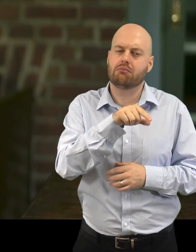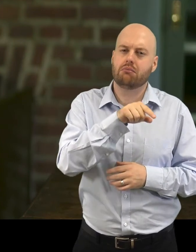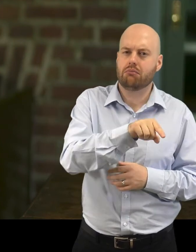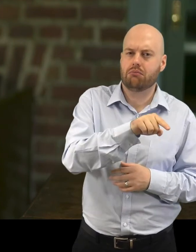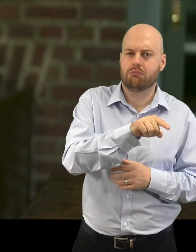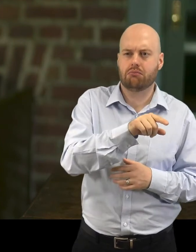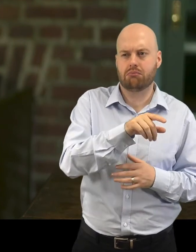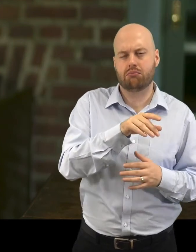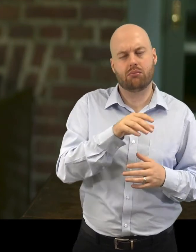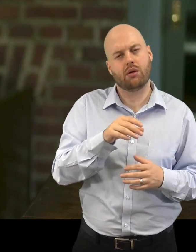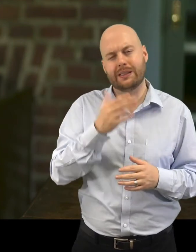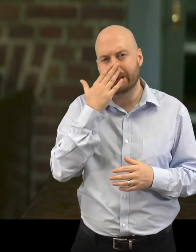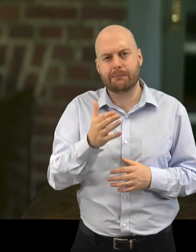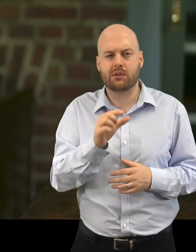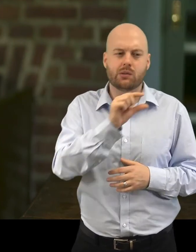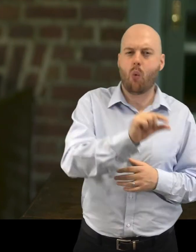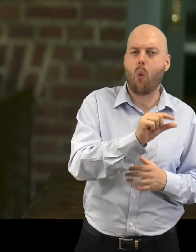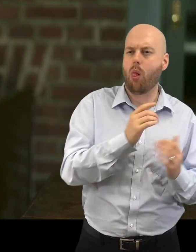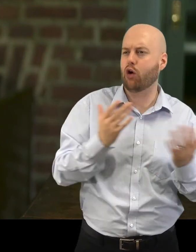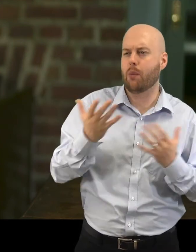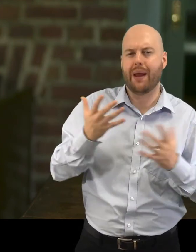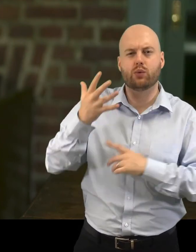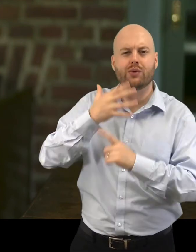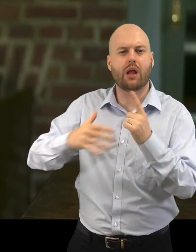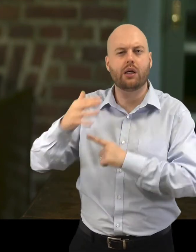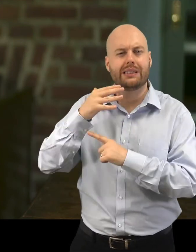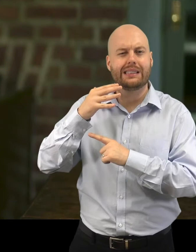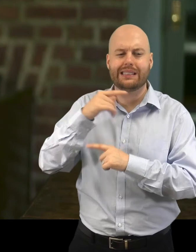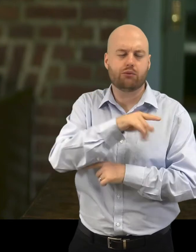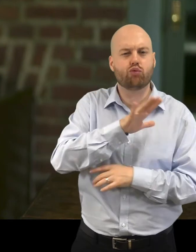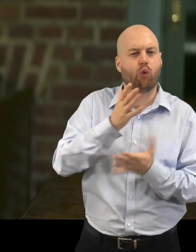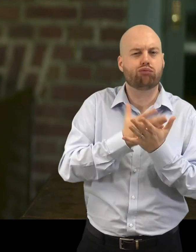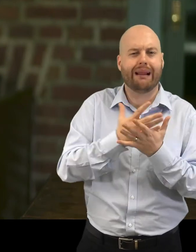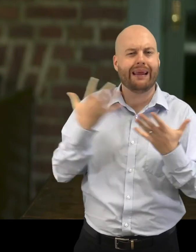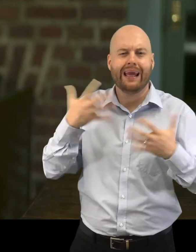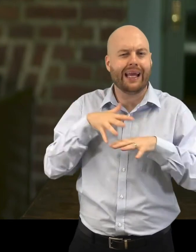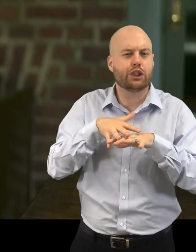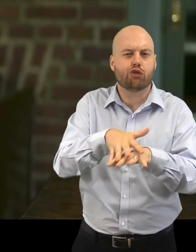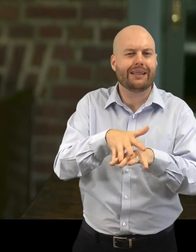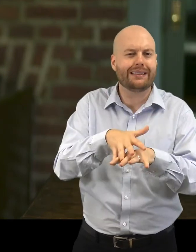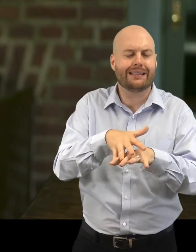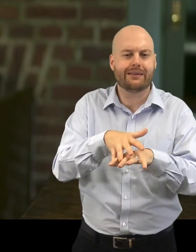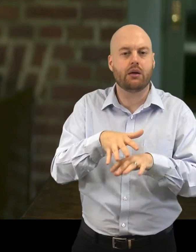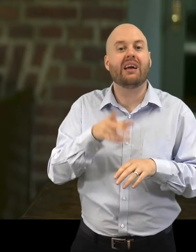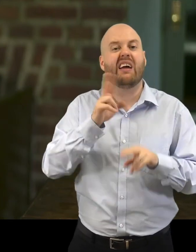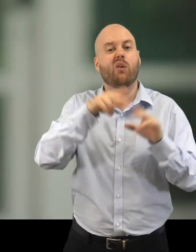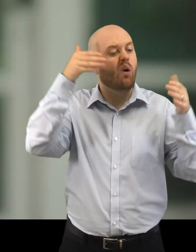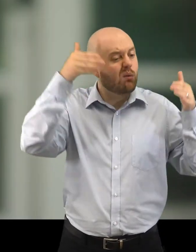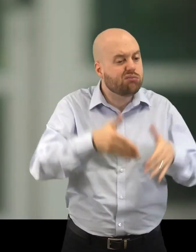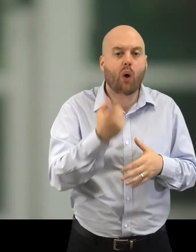as marginal to society as opposed to integrated into the fabric of society, you're going to fail.